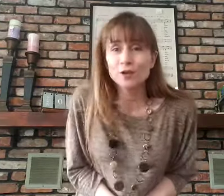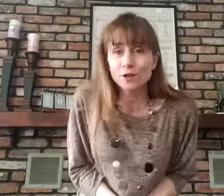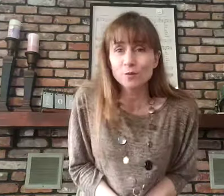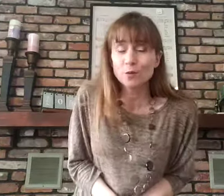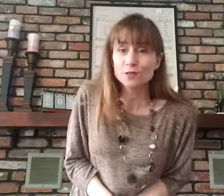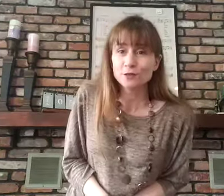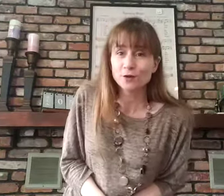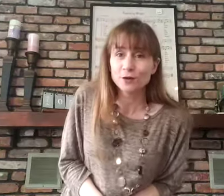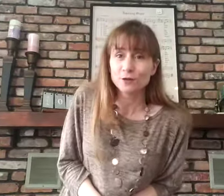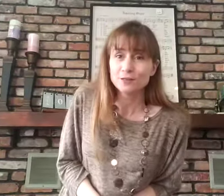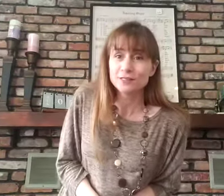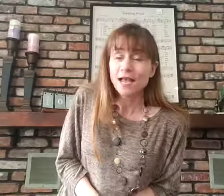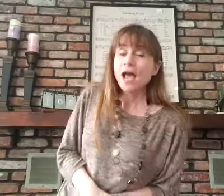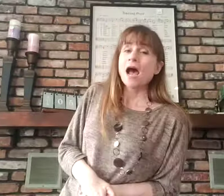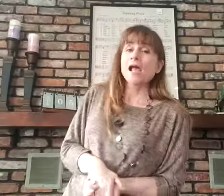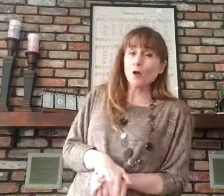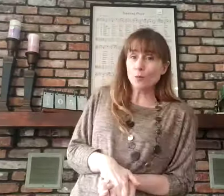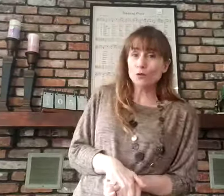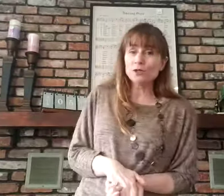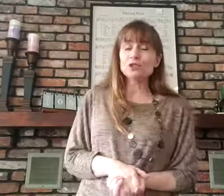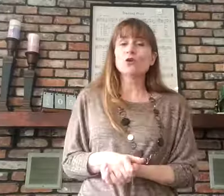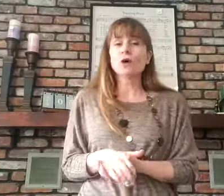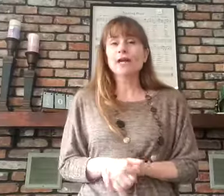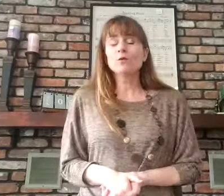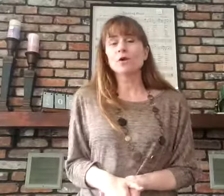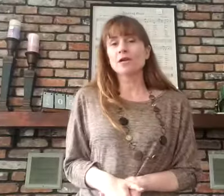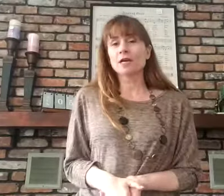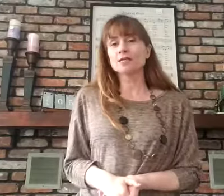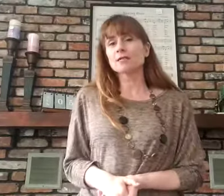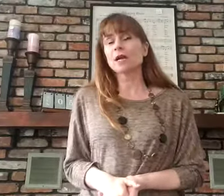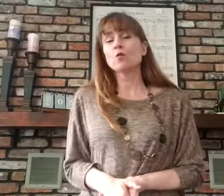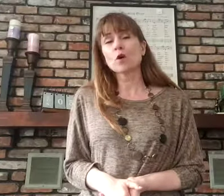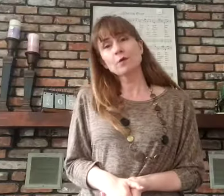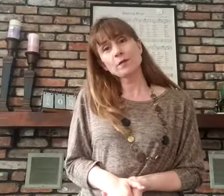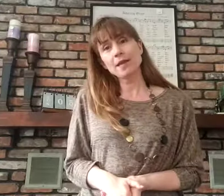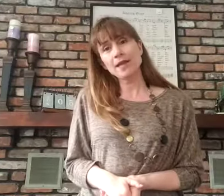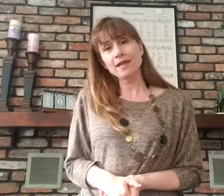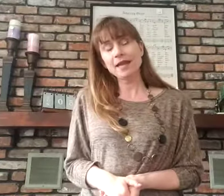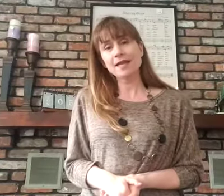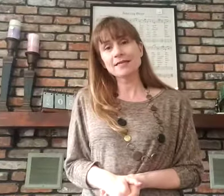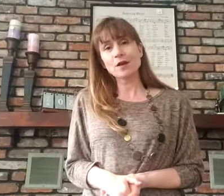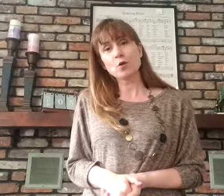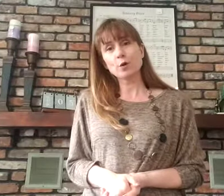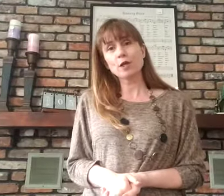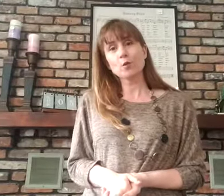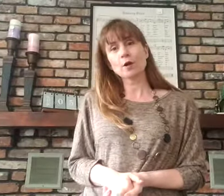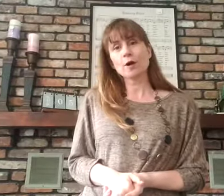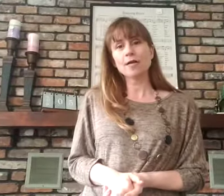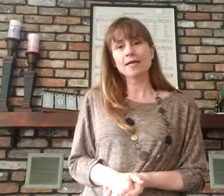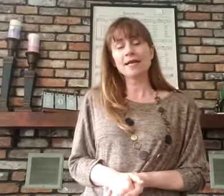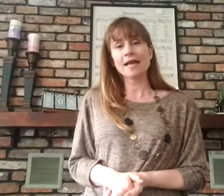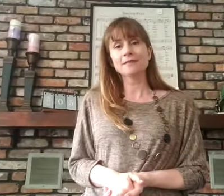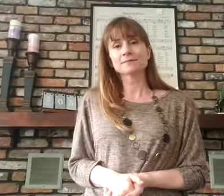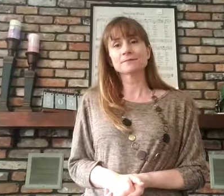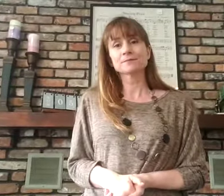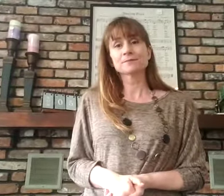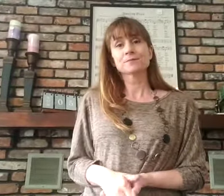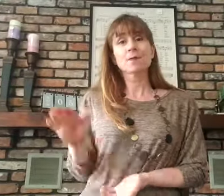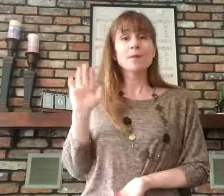good boys and girls. I hope you enjoy working on Psalm 1 with me and I hope we can work on it again. Bye